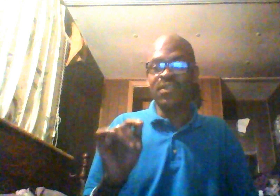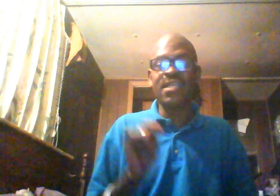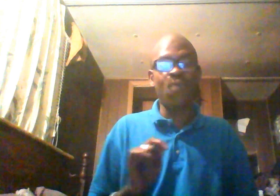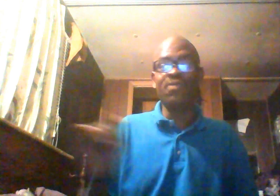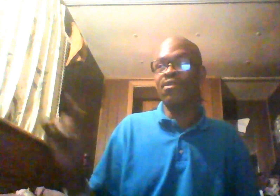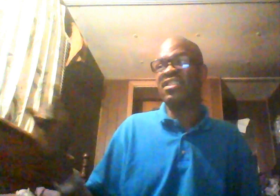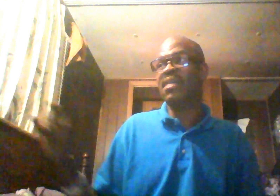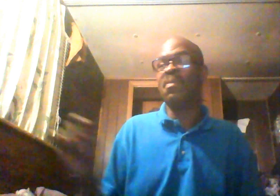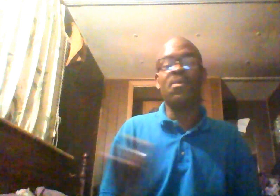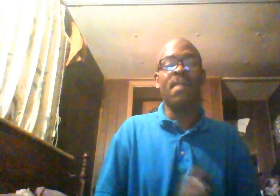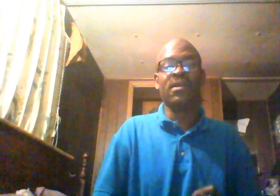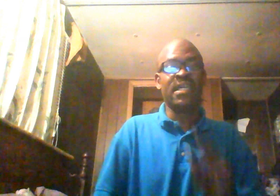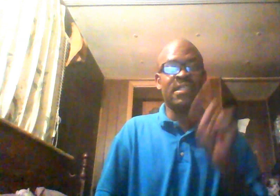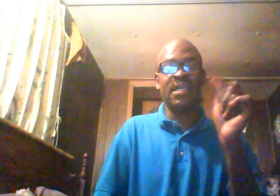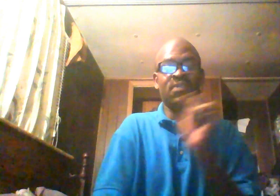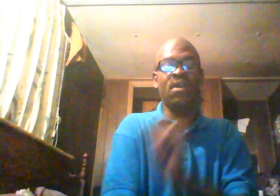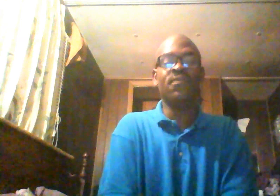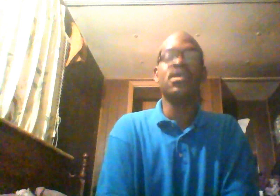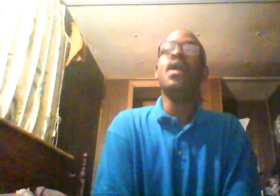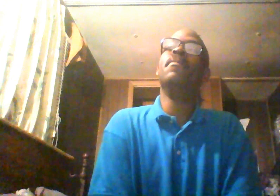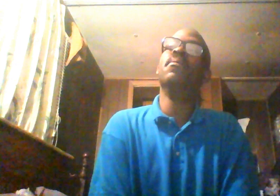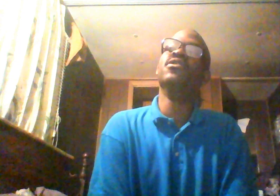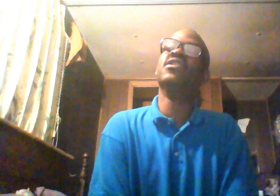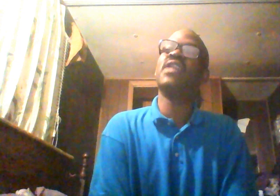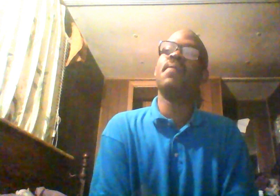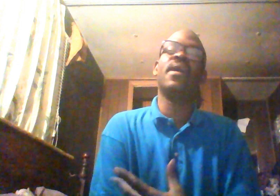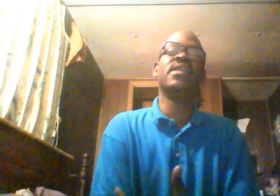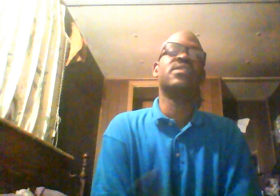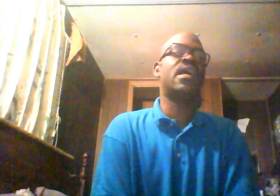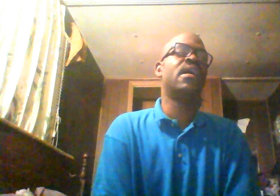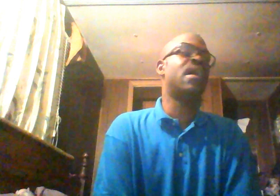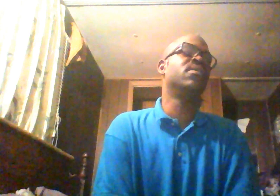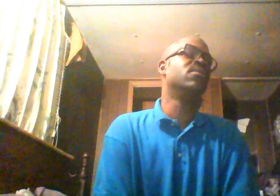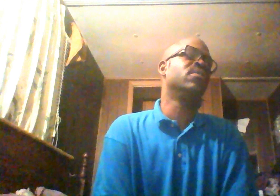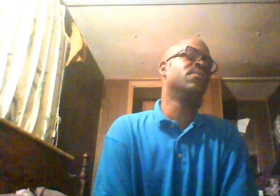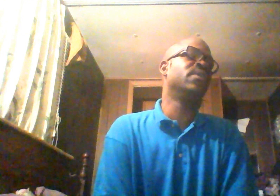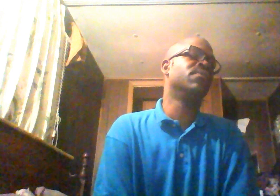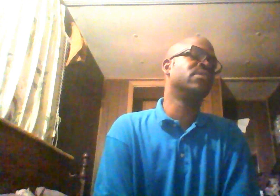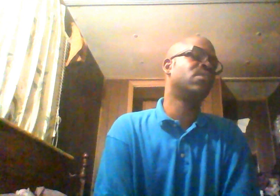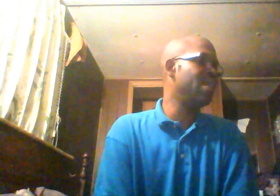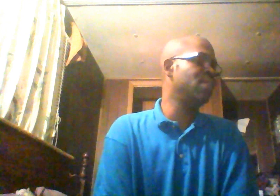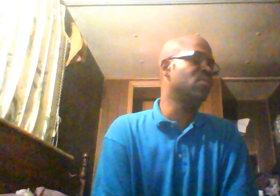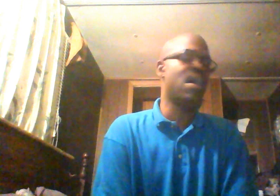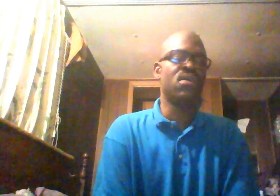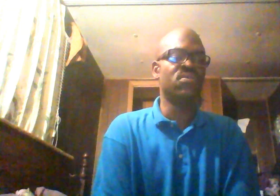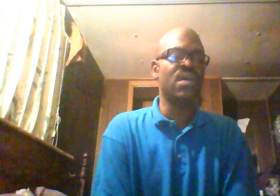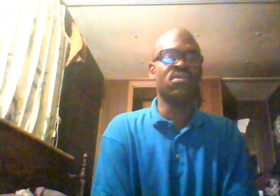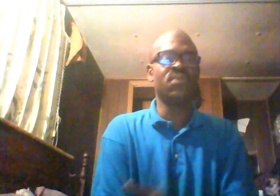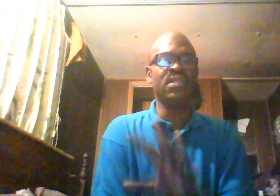That's why you don't see them promoting Michael Jackson like they do Elvis. Remember during the time, I guess, I wasn't old enough when Elvis died. I don't know how old. I don't know when he